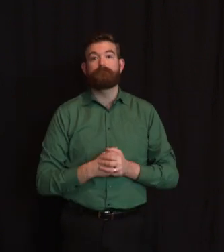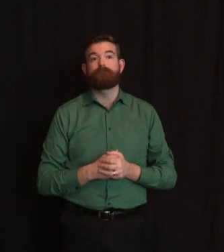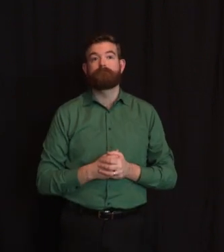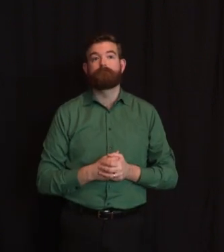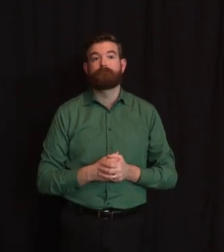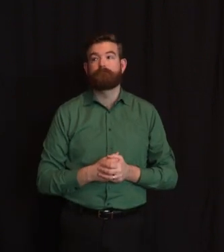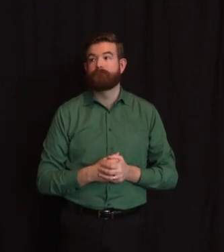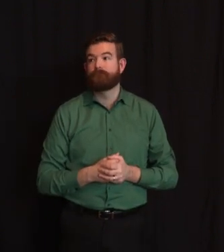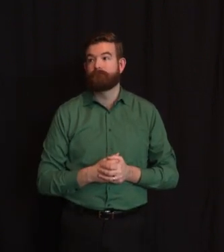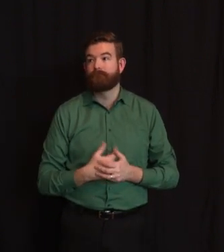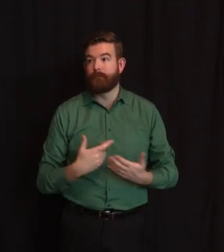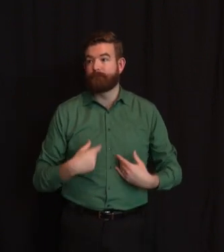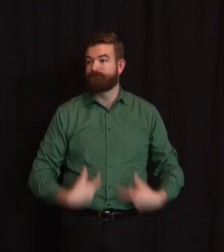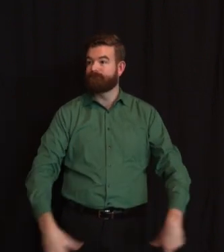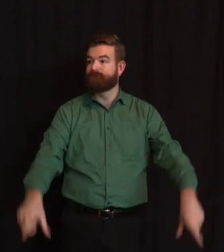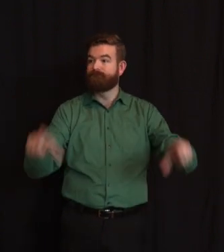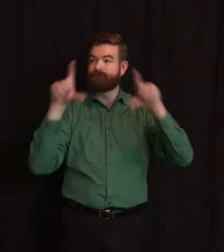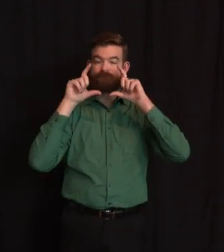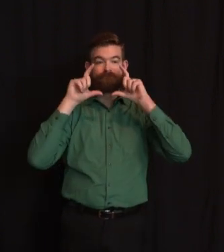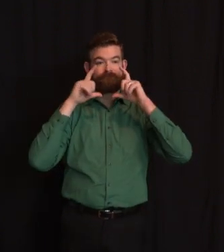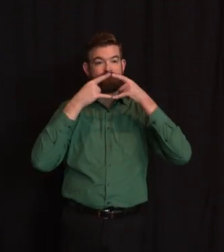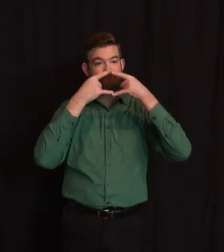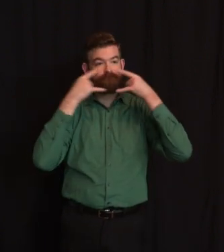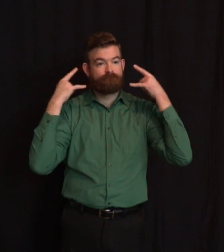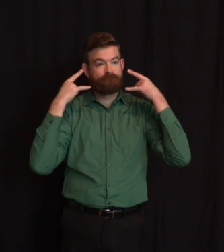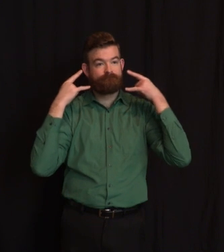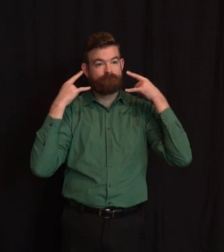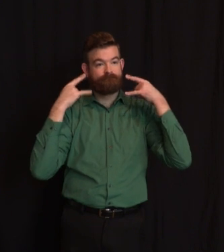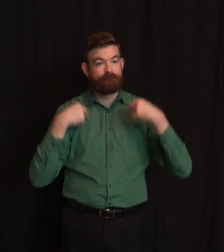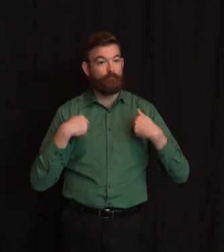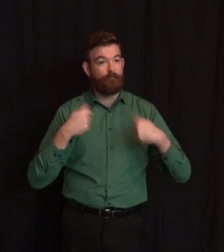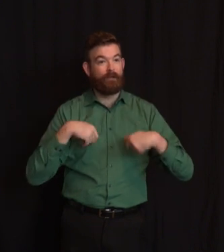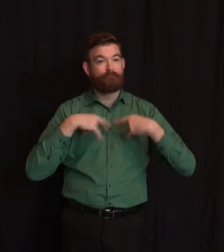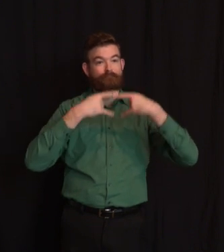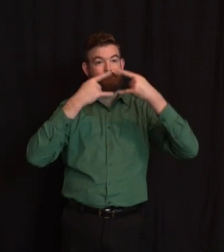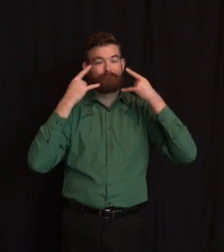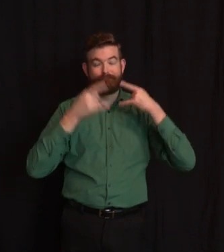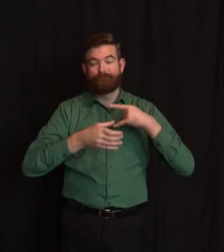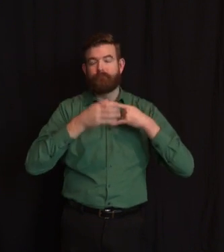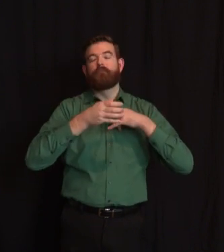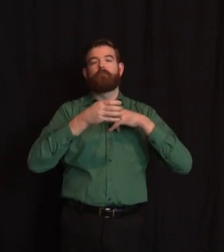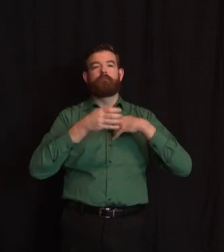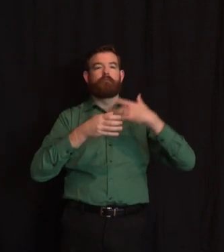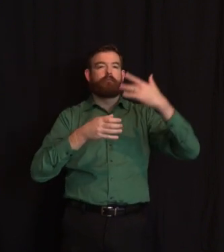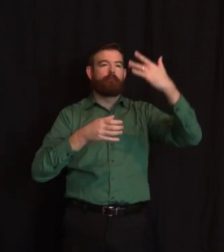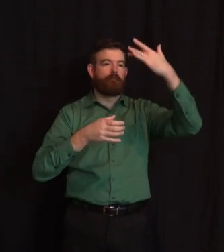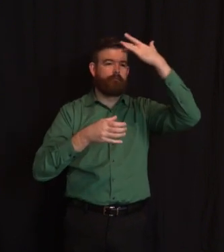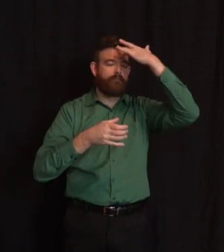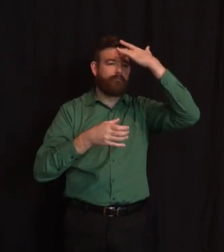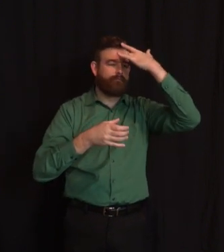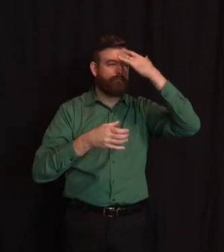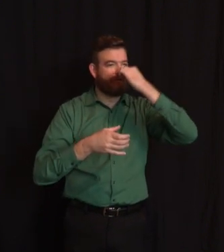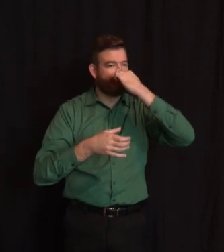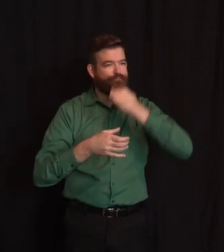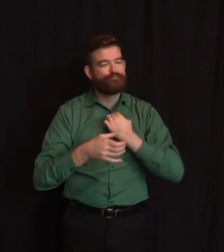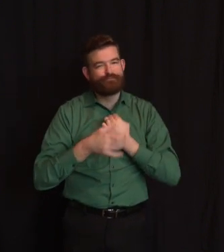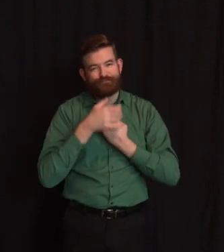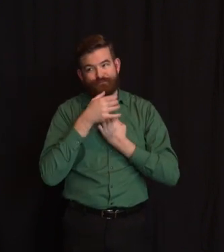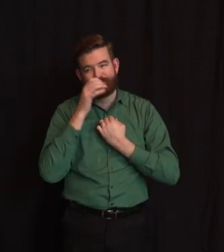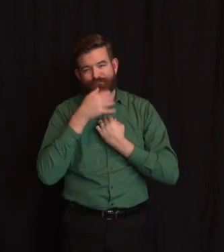I've now made a fool of myself in public after I had done it in my office earlier. We will be with you tomorrow in the same room,